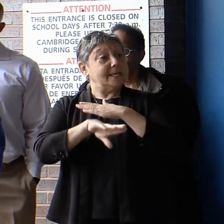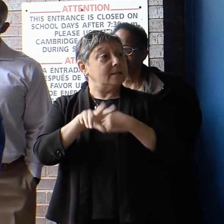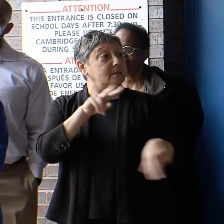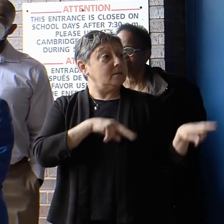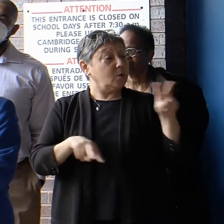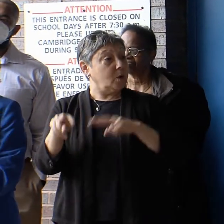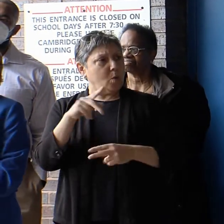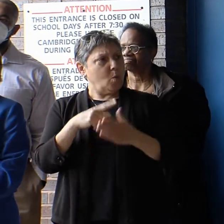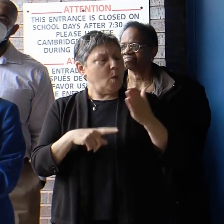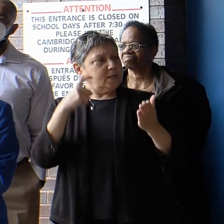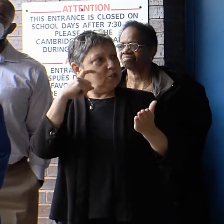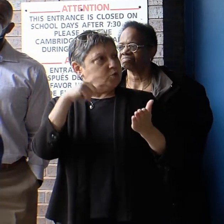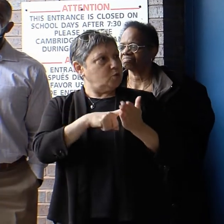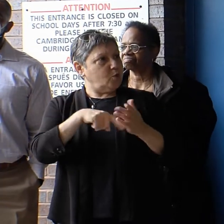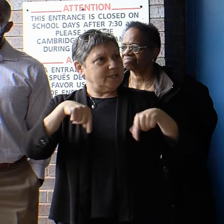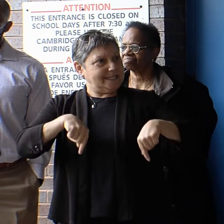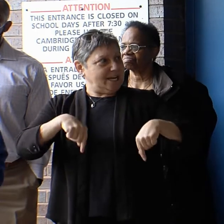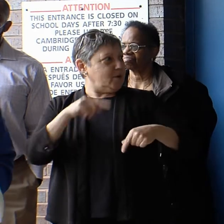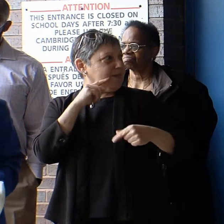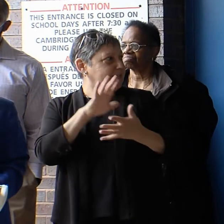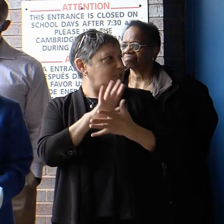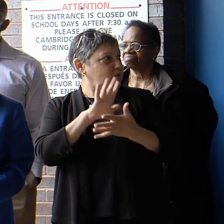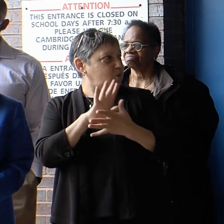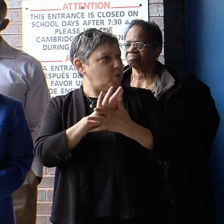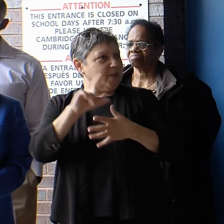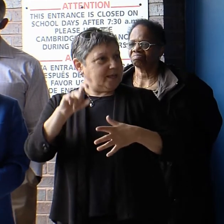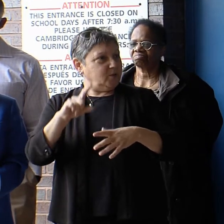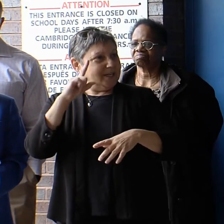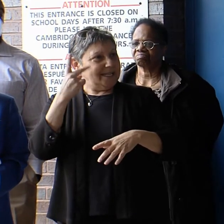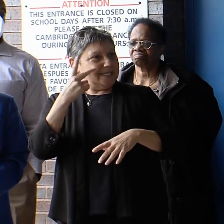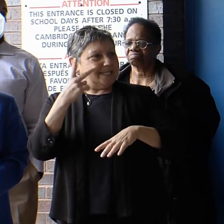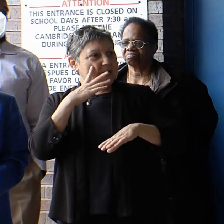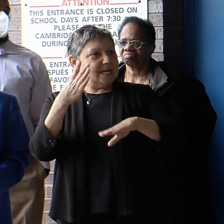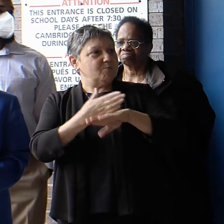what are some of the things that stood out to you that you think need to be included?